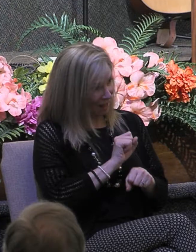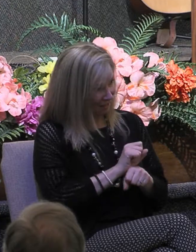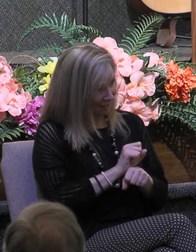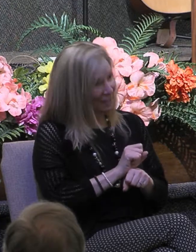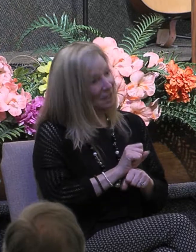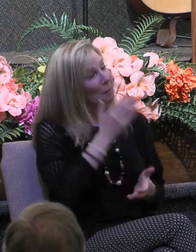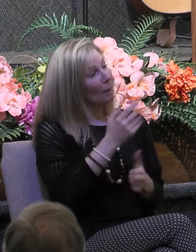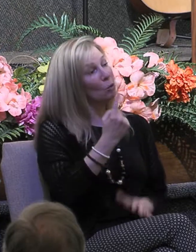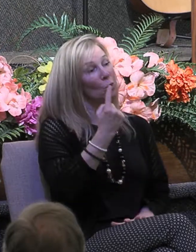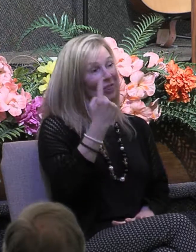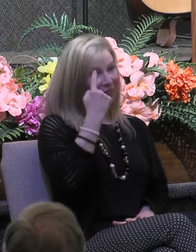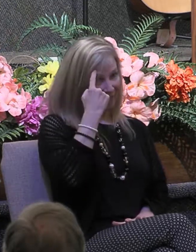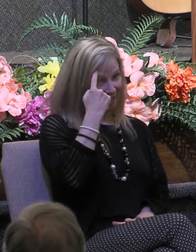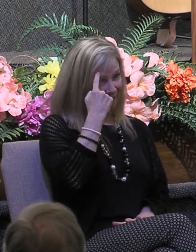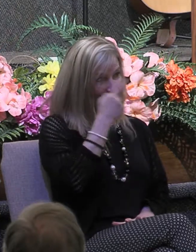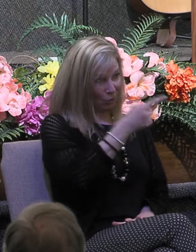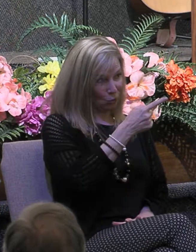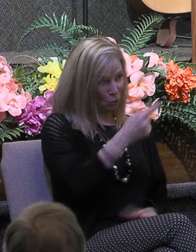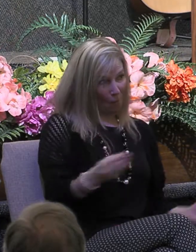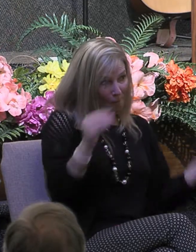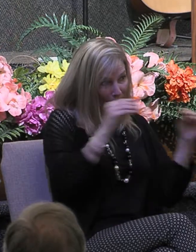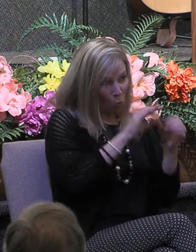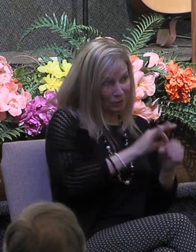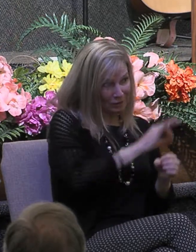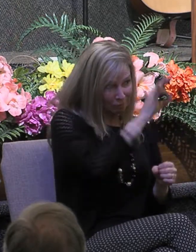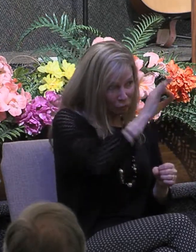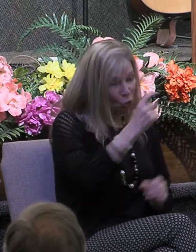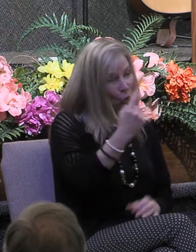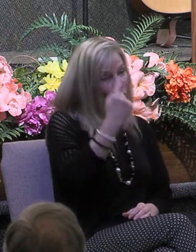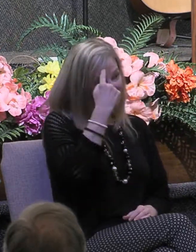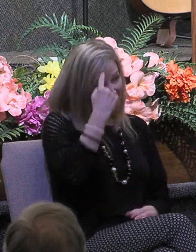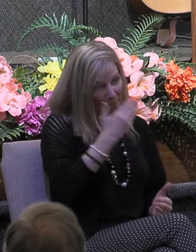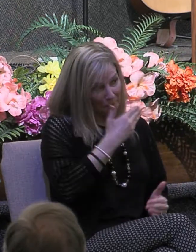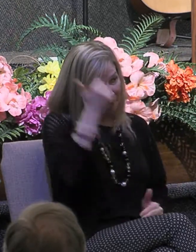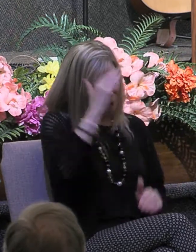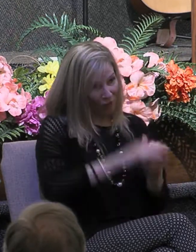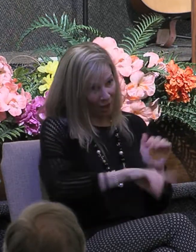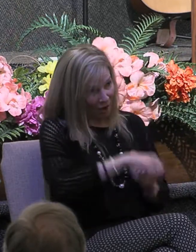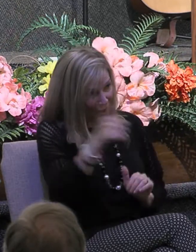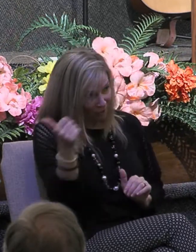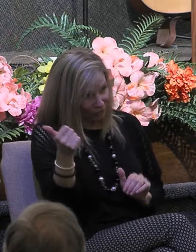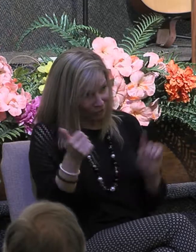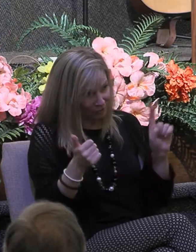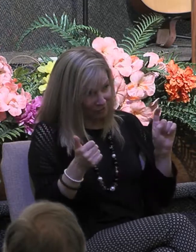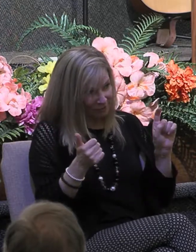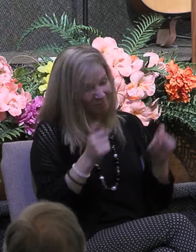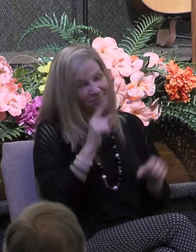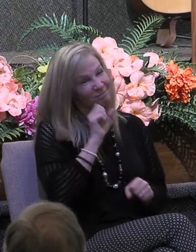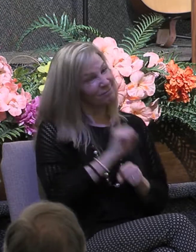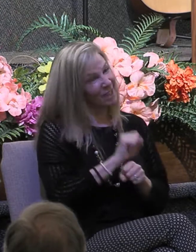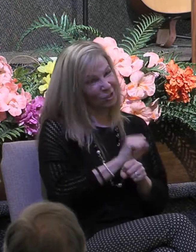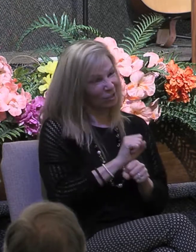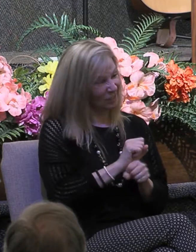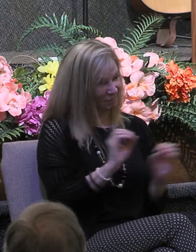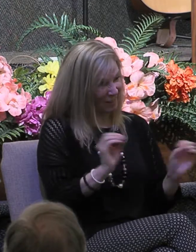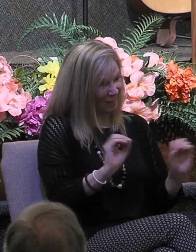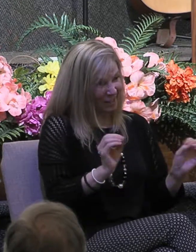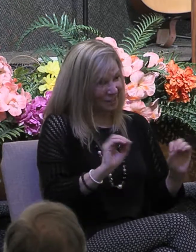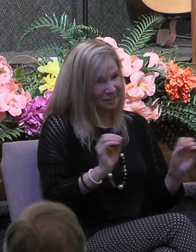think that they are more spiritual and they may think that they are better than others they're actually nothing in terms of